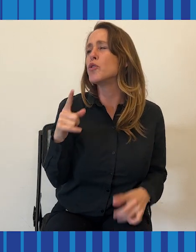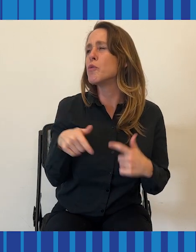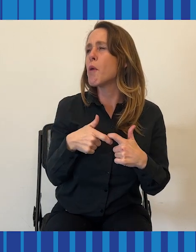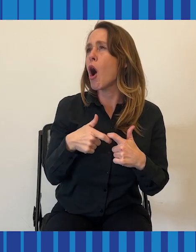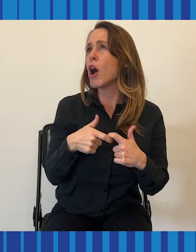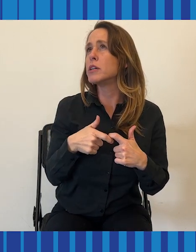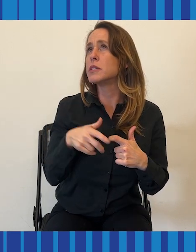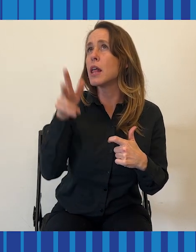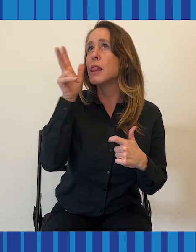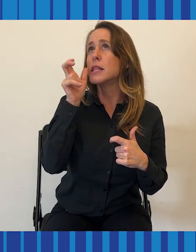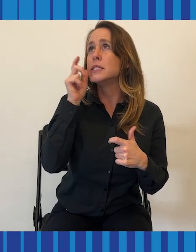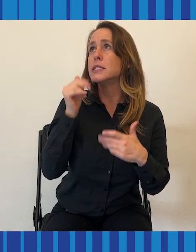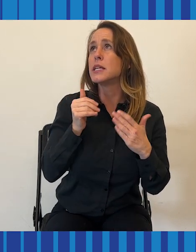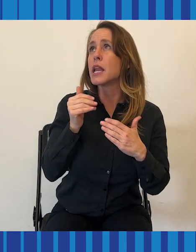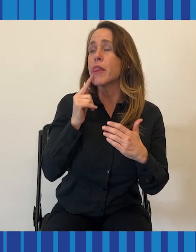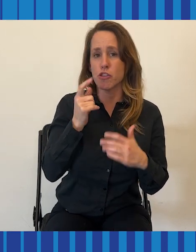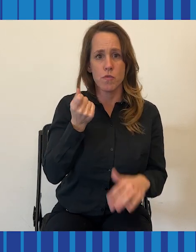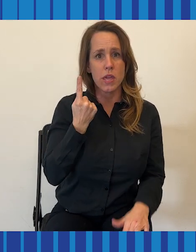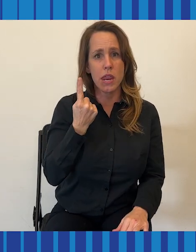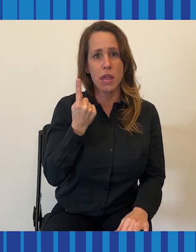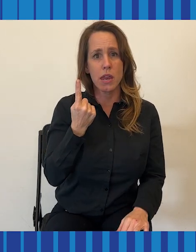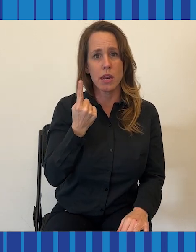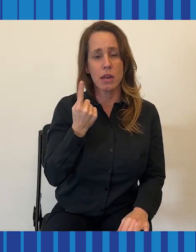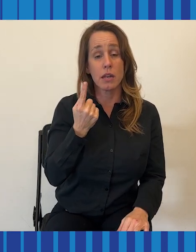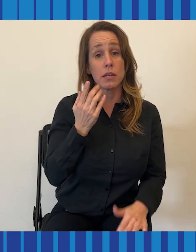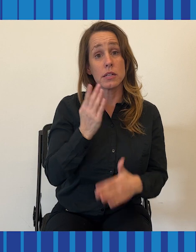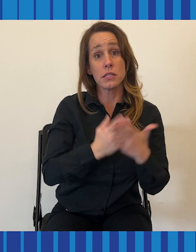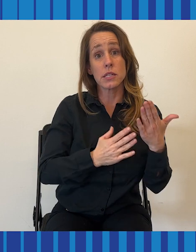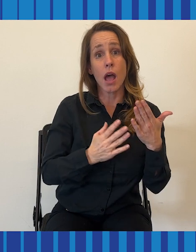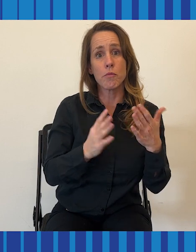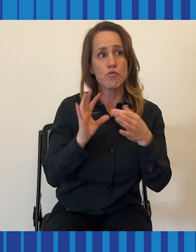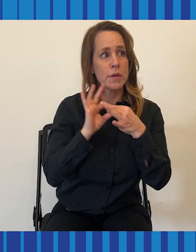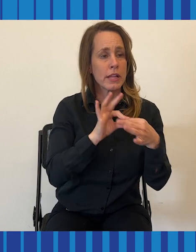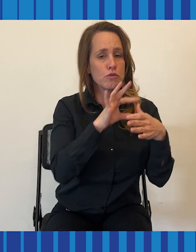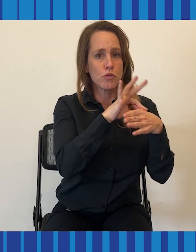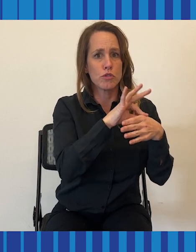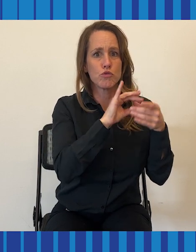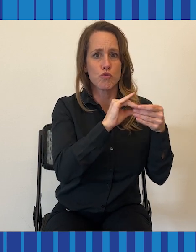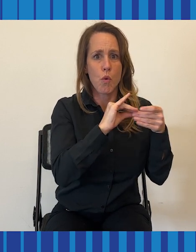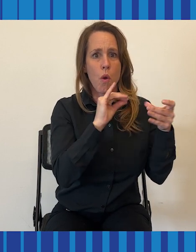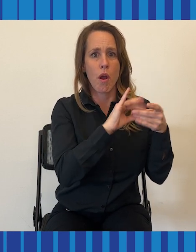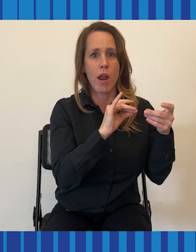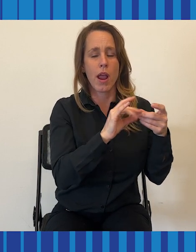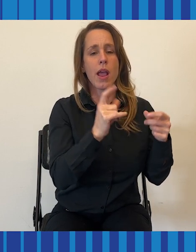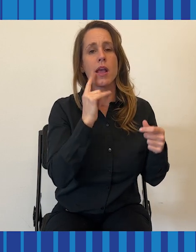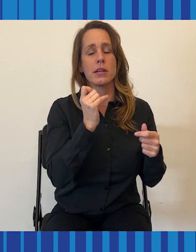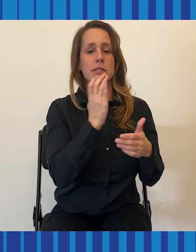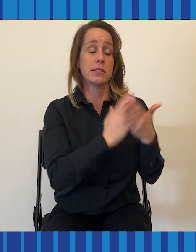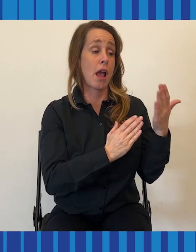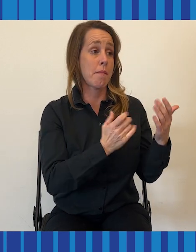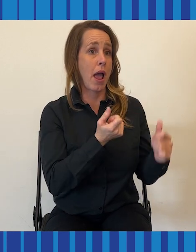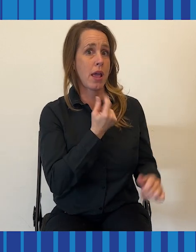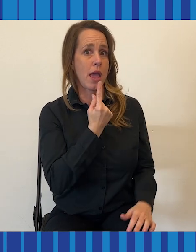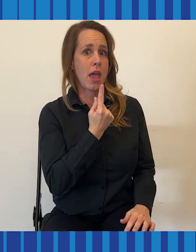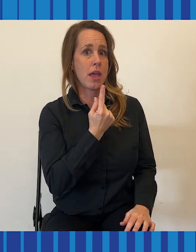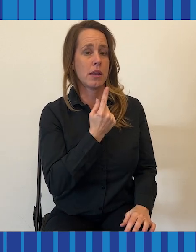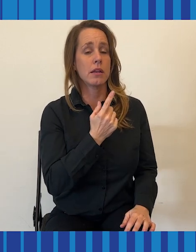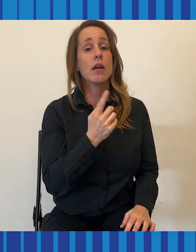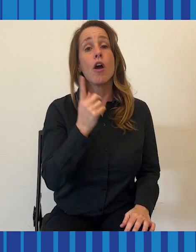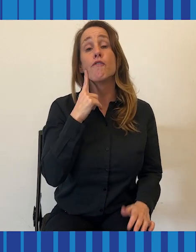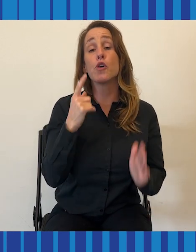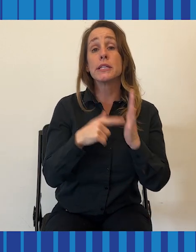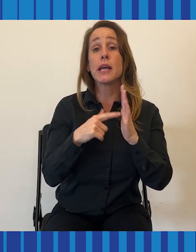Well, it's context. I get some things, I just don't get everything. With my loss, I have loss with the soft